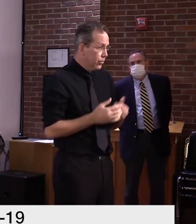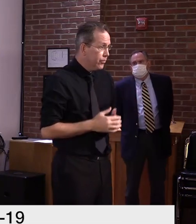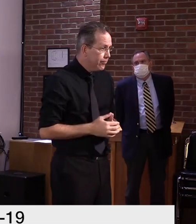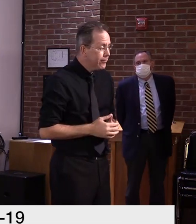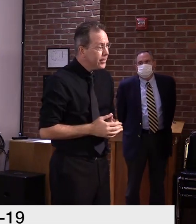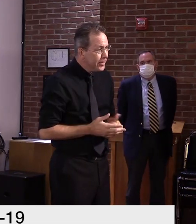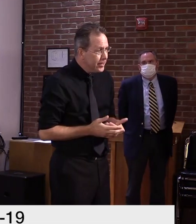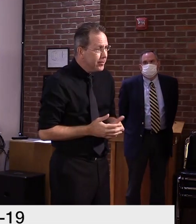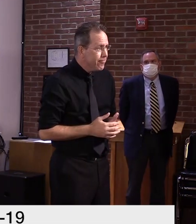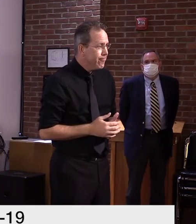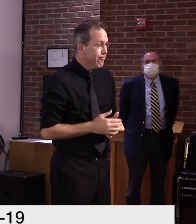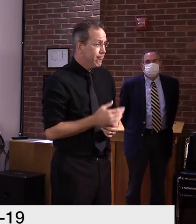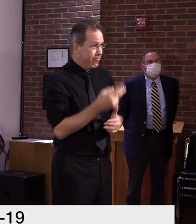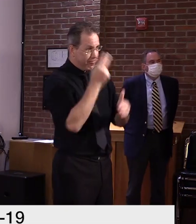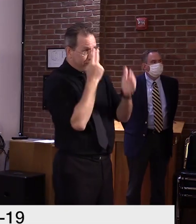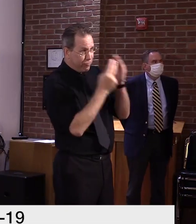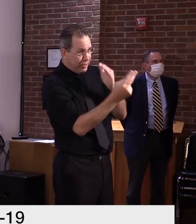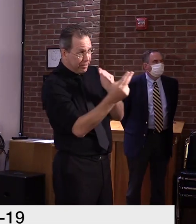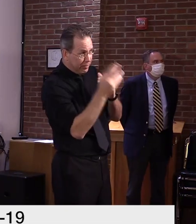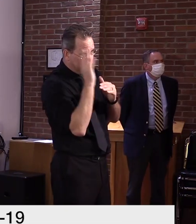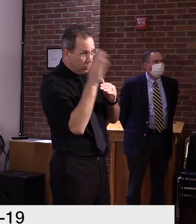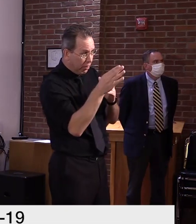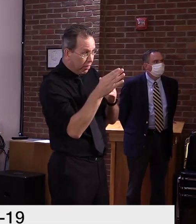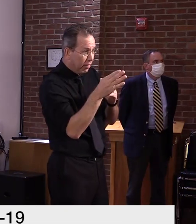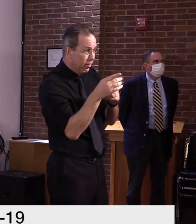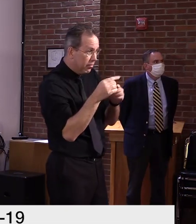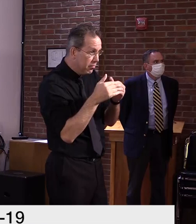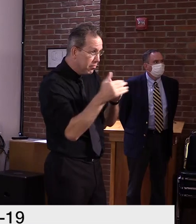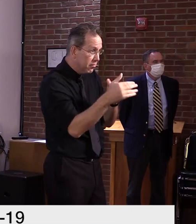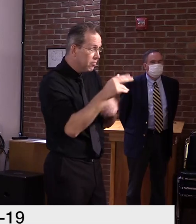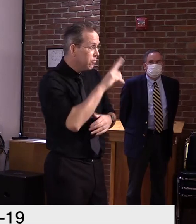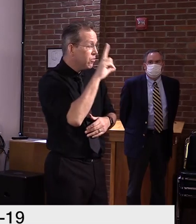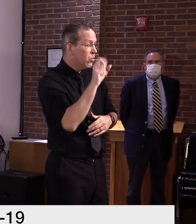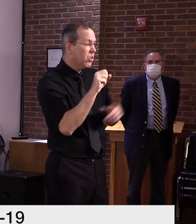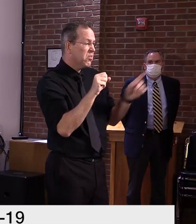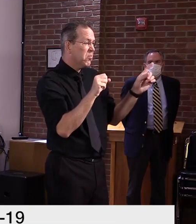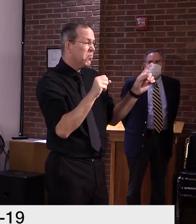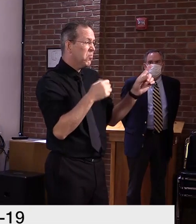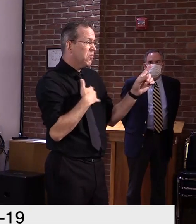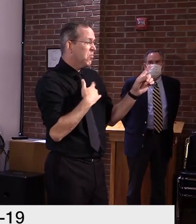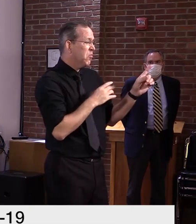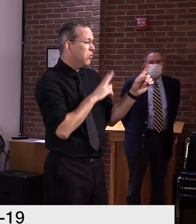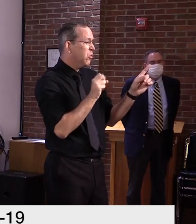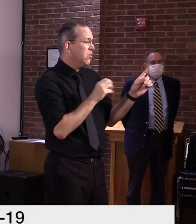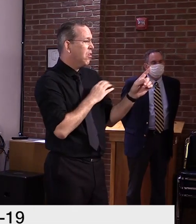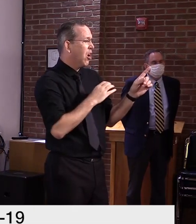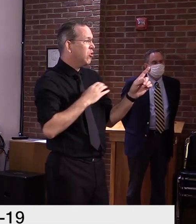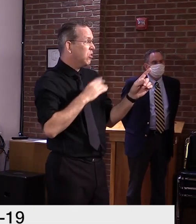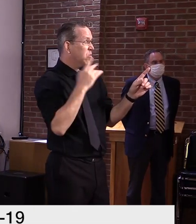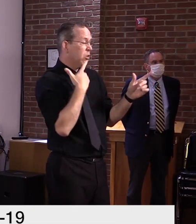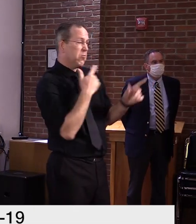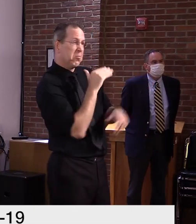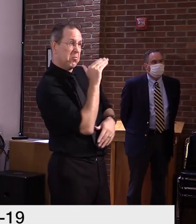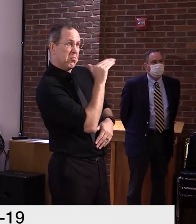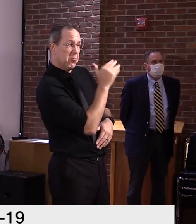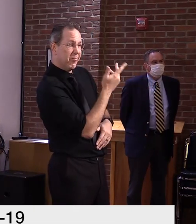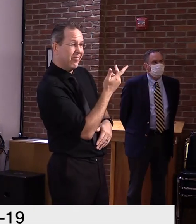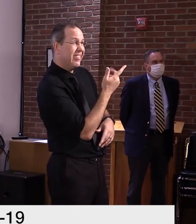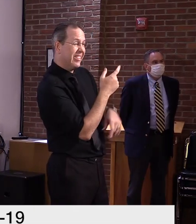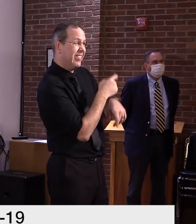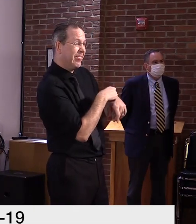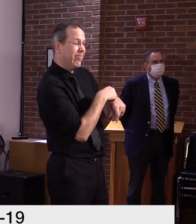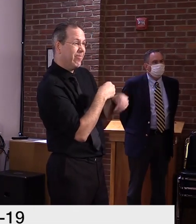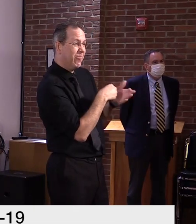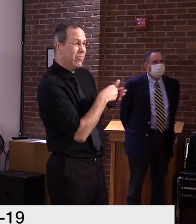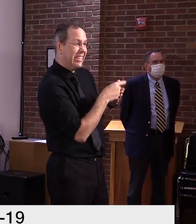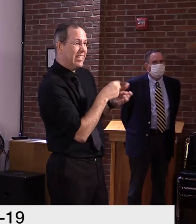know, but Congress is taking a look at this. There may be some action. I'm not sure that it would be the full $600,